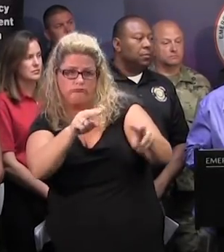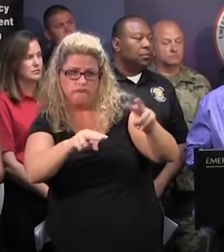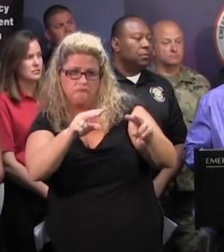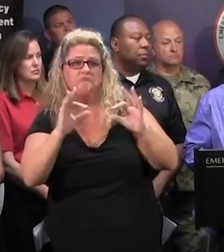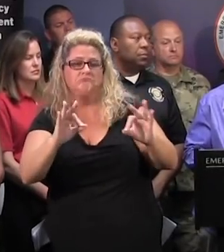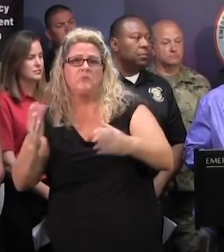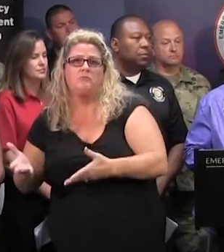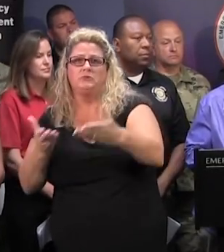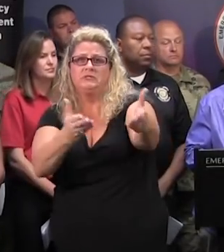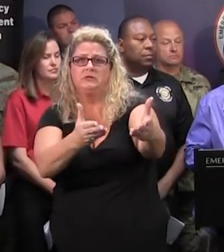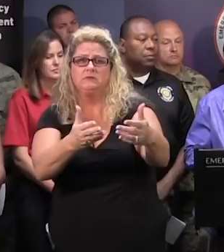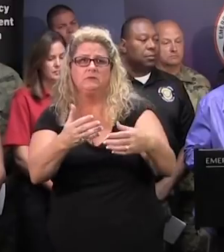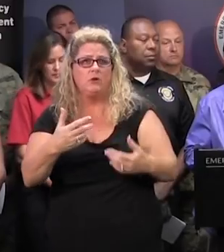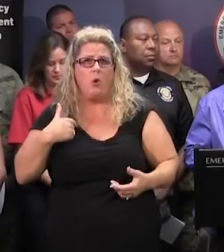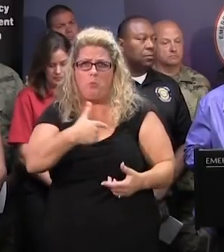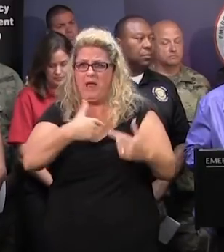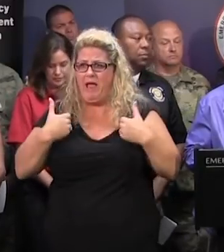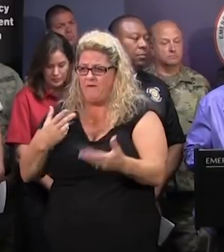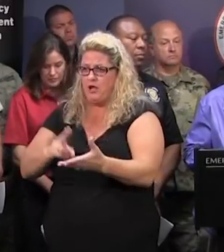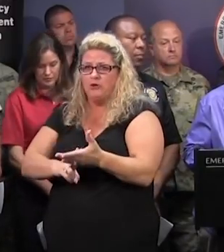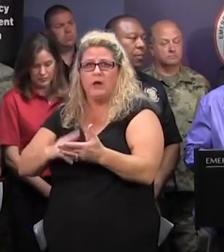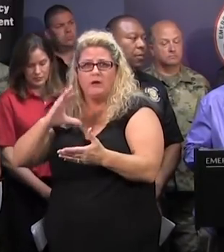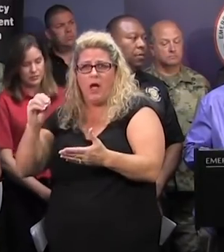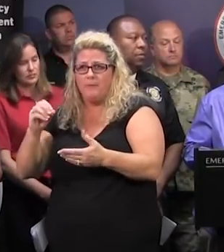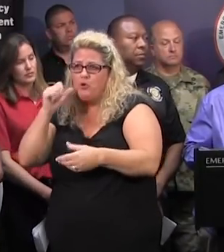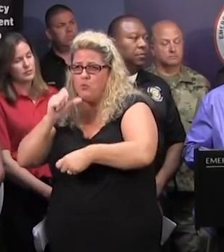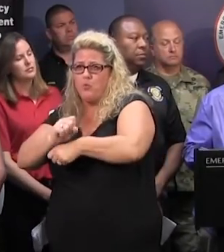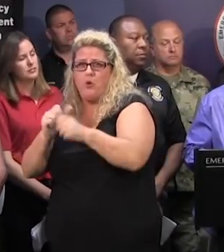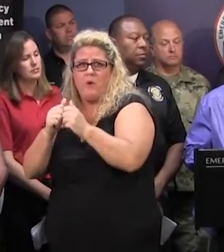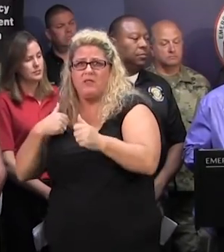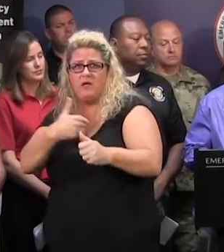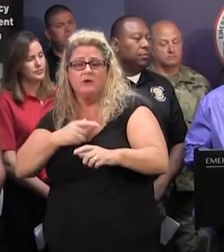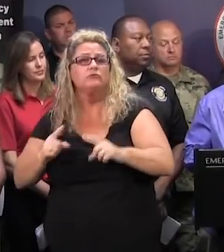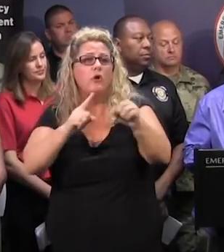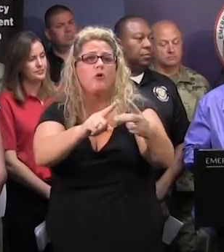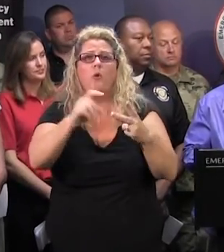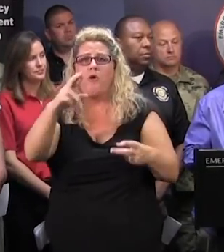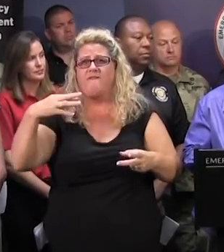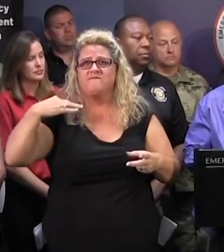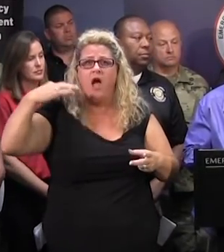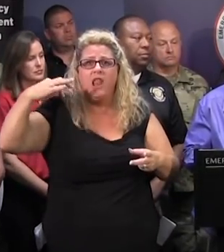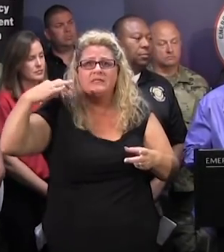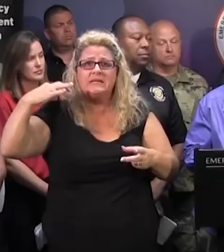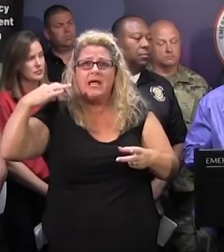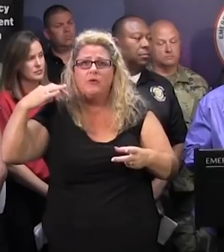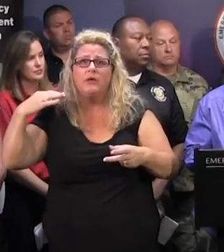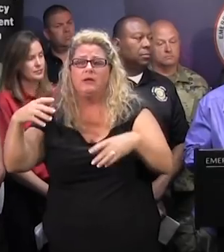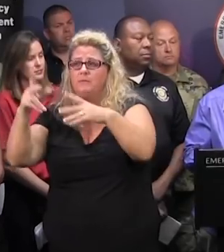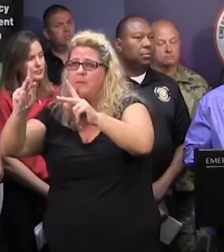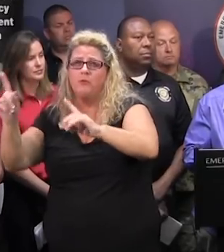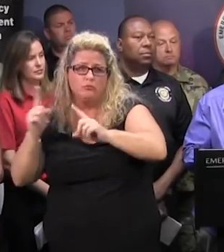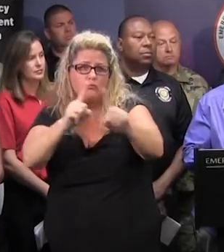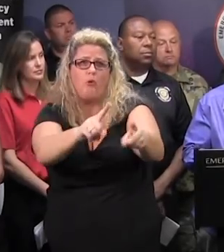or within our own resources, other federal agencies, a lot of times voluntary organizations. They're first and last on the ground helping